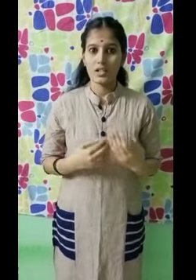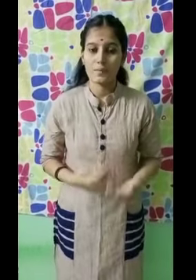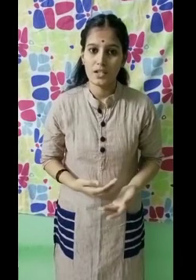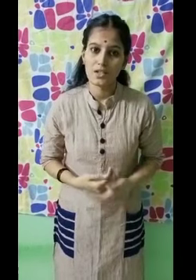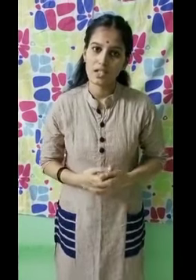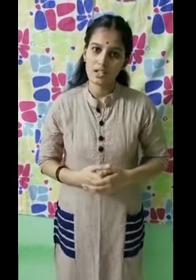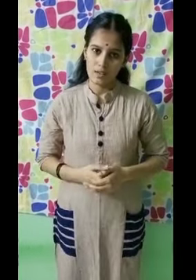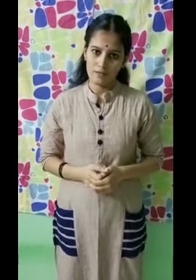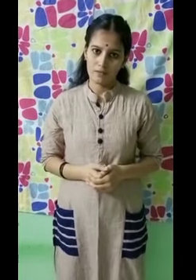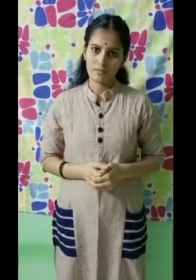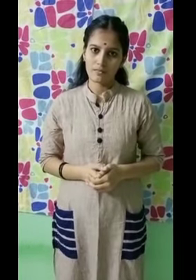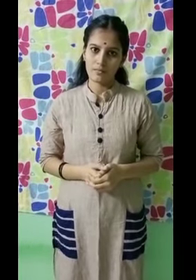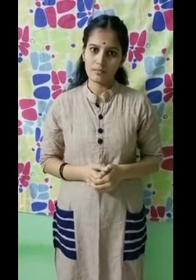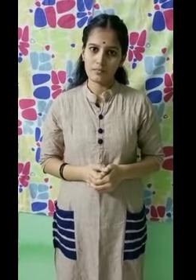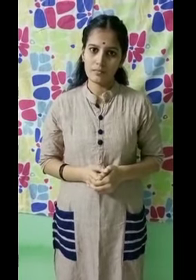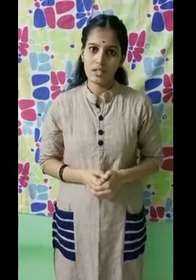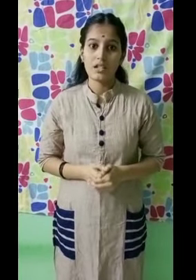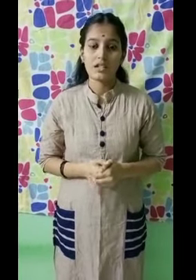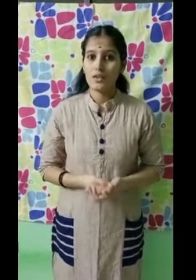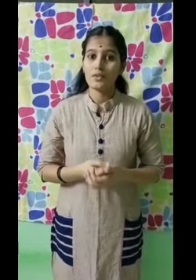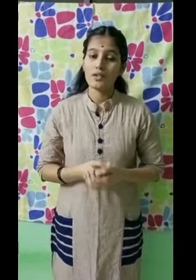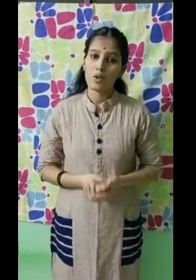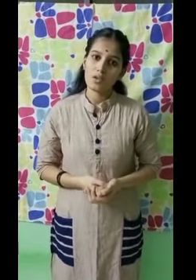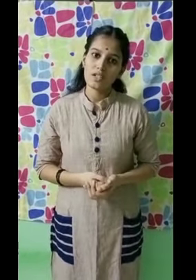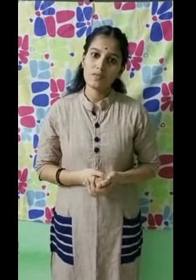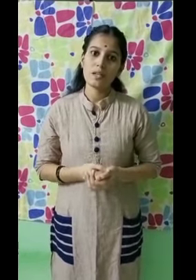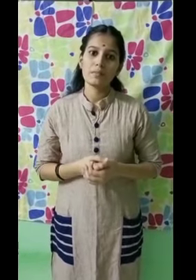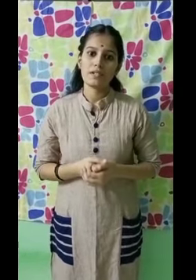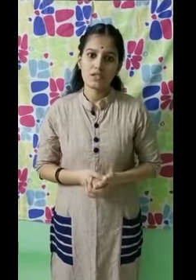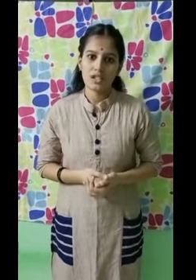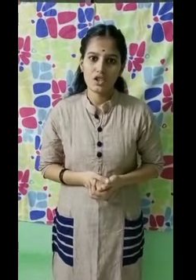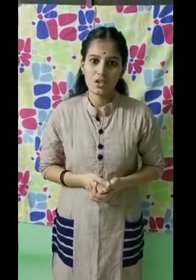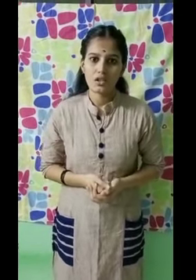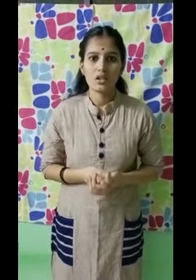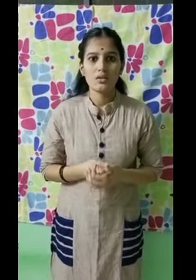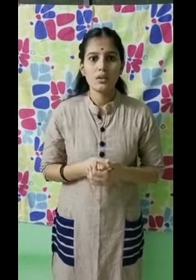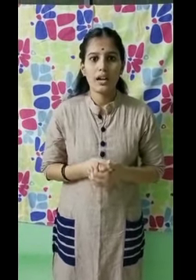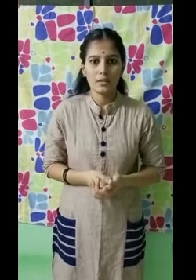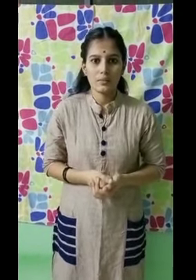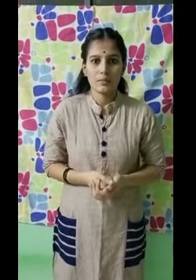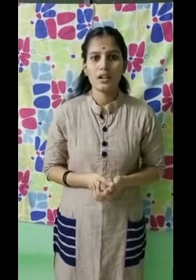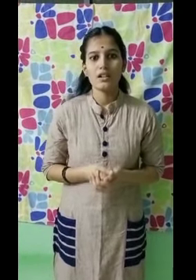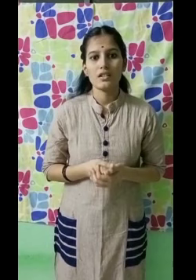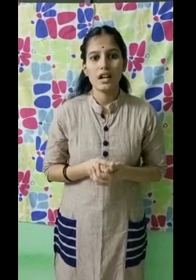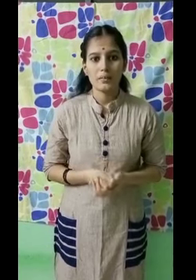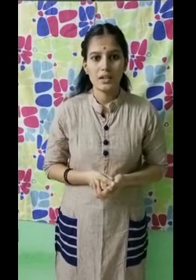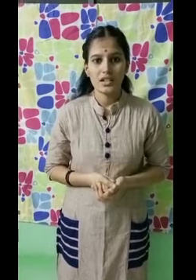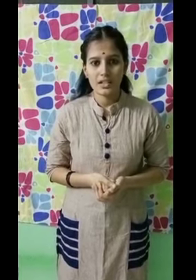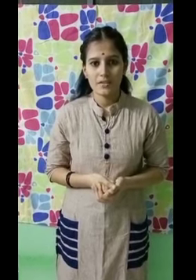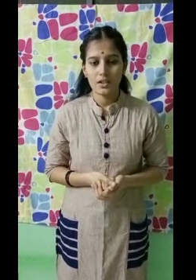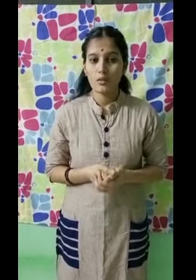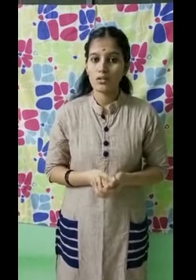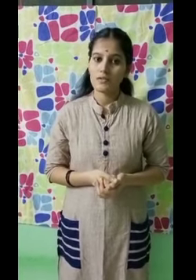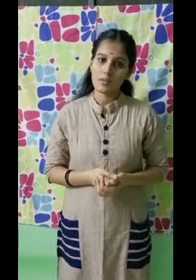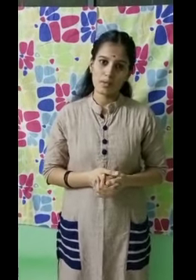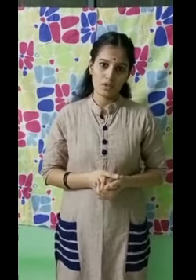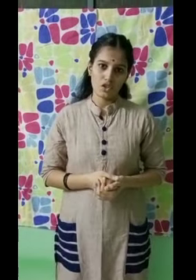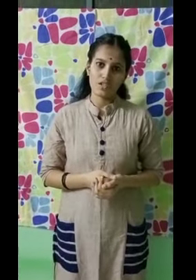experiencing now. We will always be privileged to help IPASF and all the pharmacy professionals